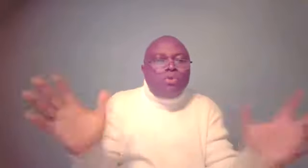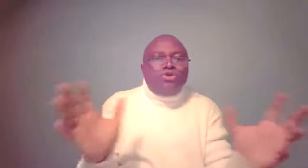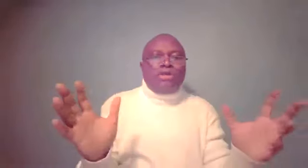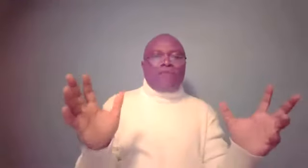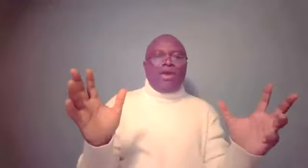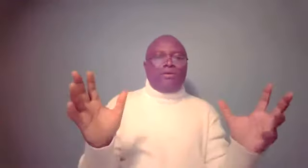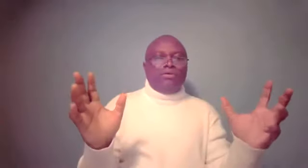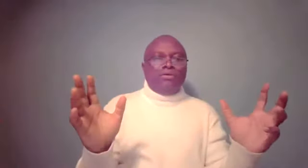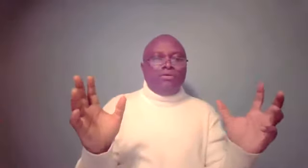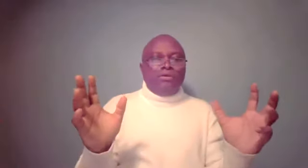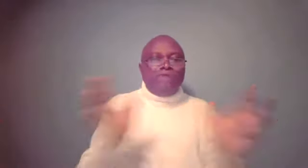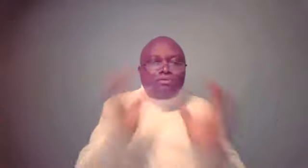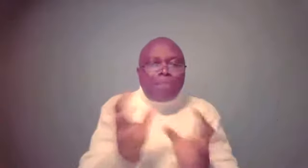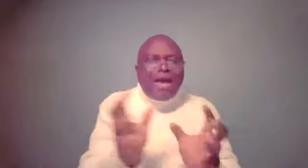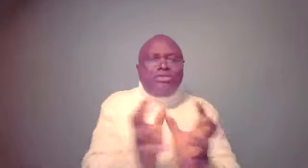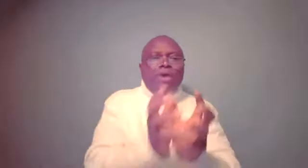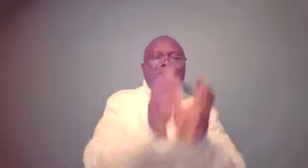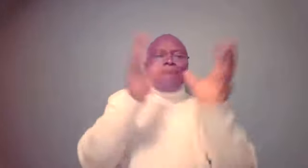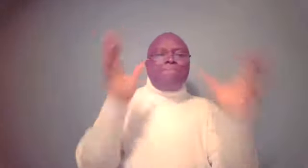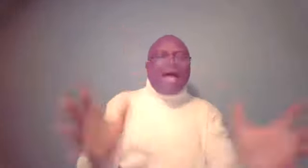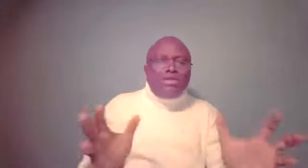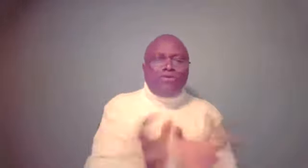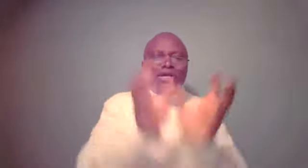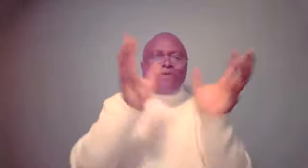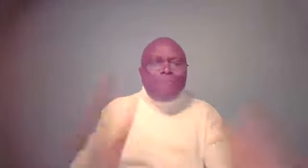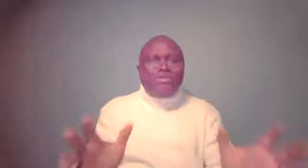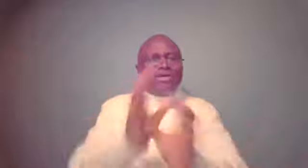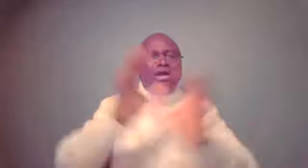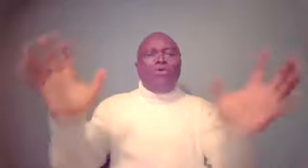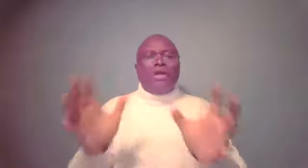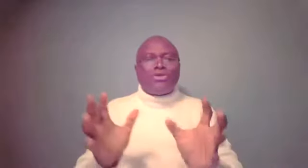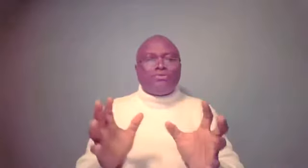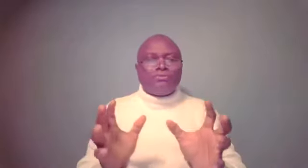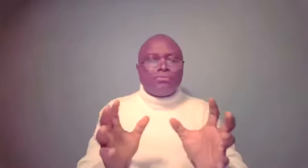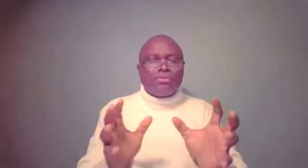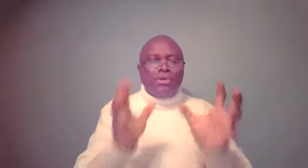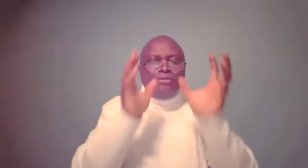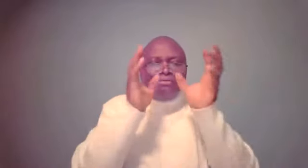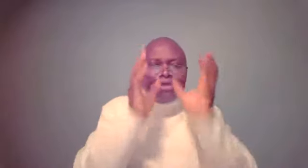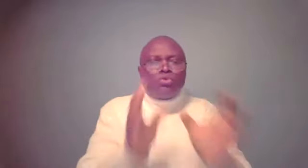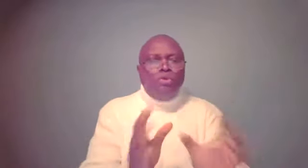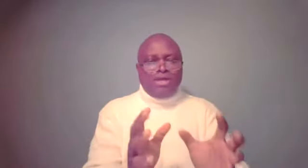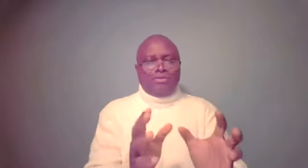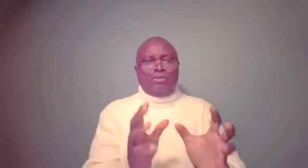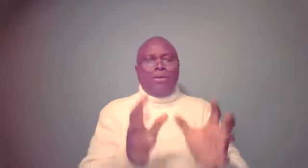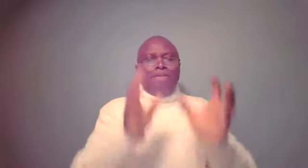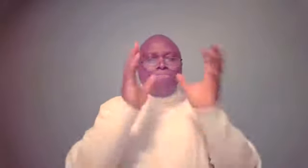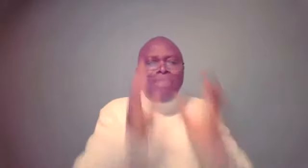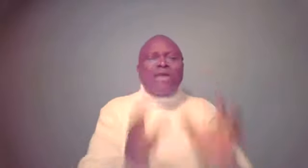what we're talking about here. The spies were like ambassadors. They represented the whole nation. And this woman made